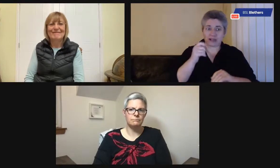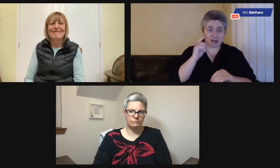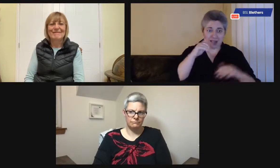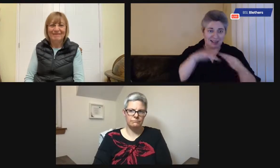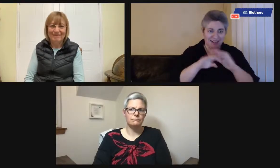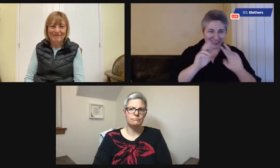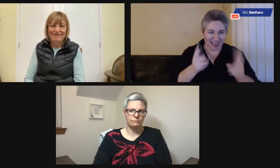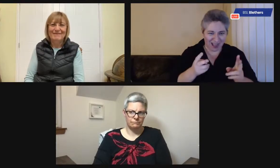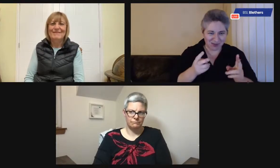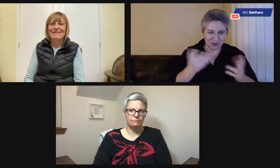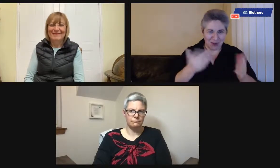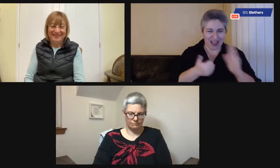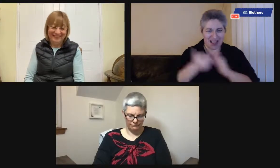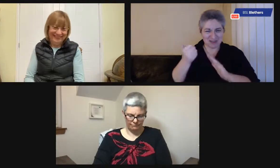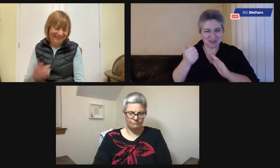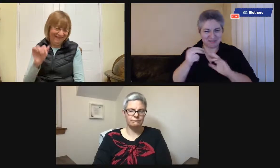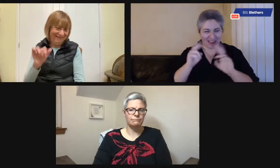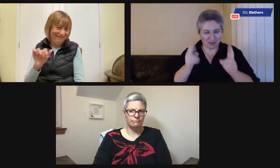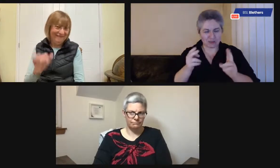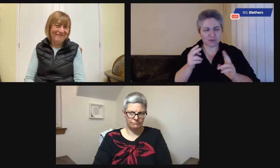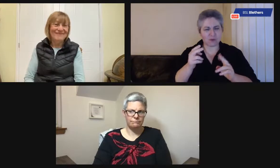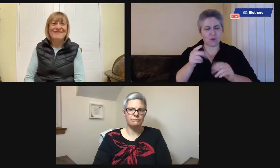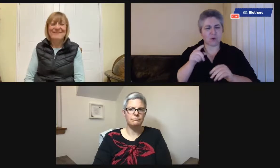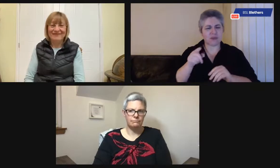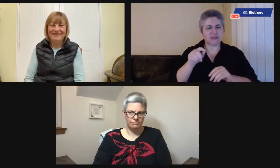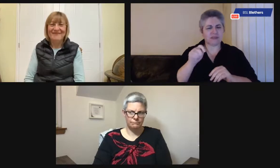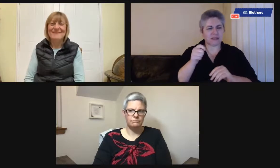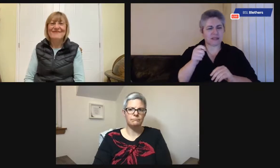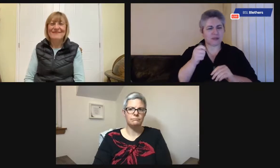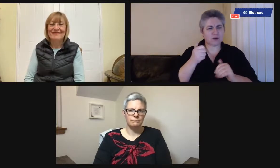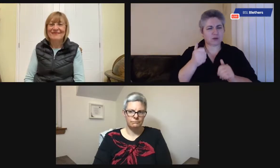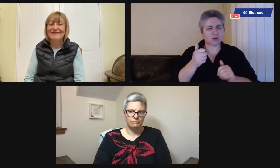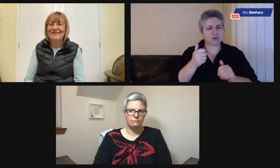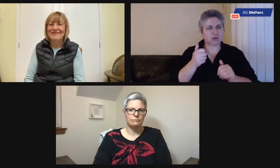Obviously, keys, if you've got no key, you can't get in the house. So they're very important.